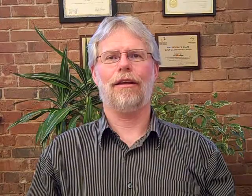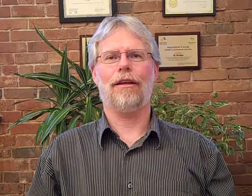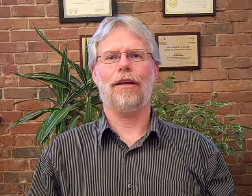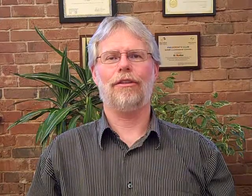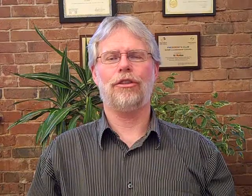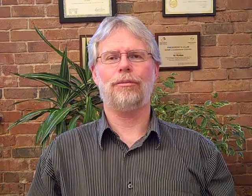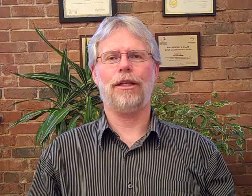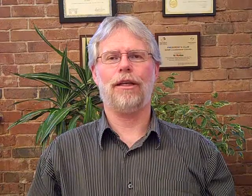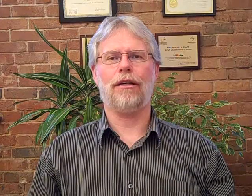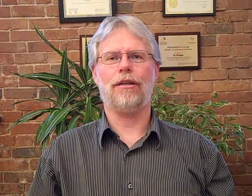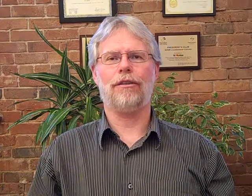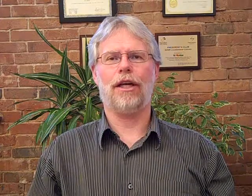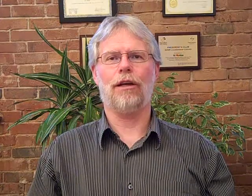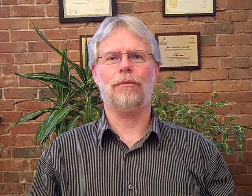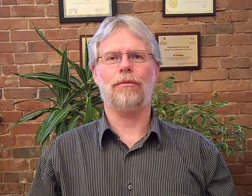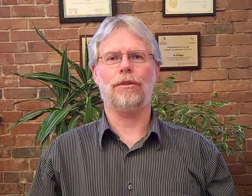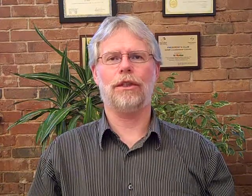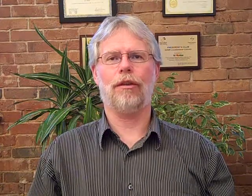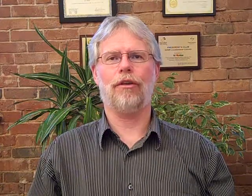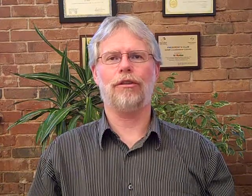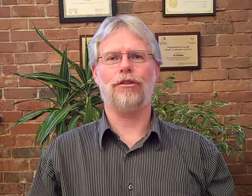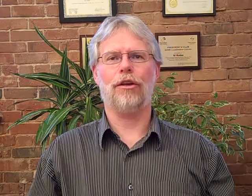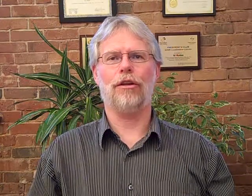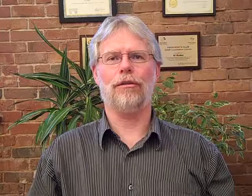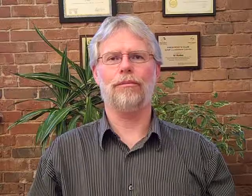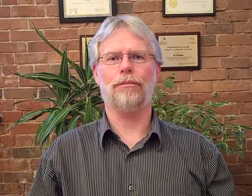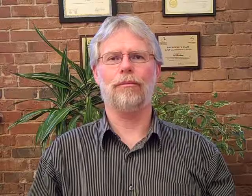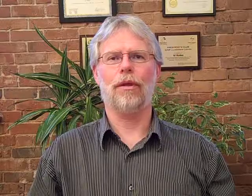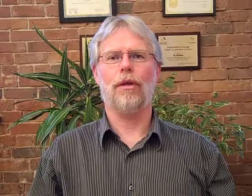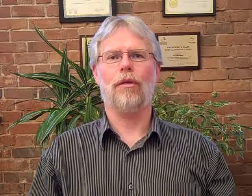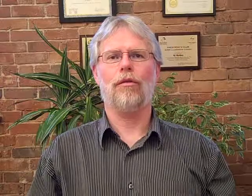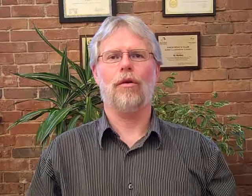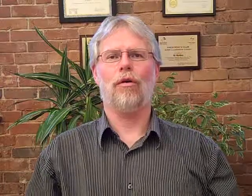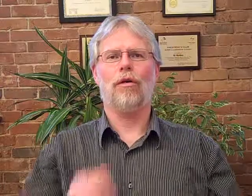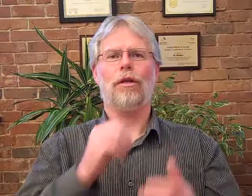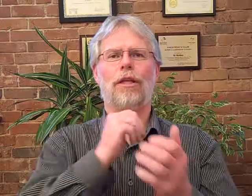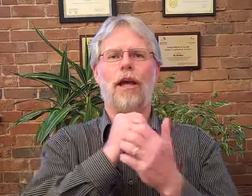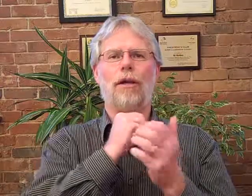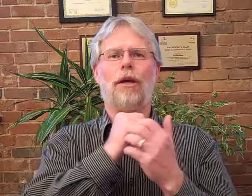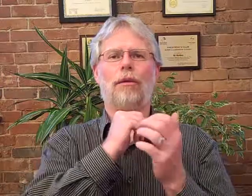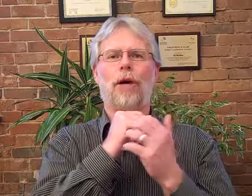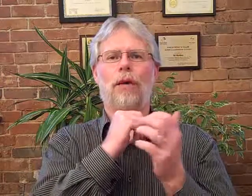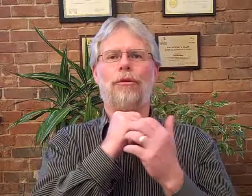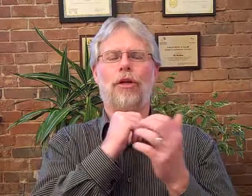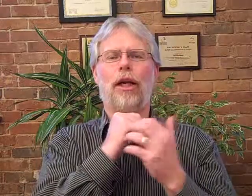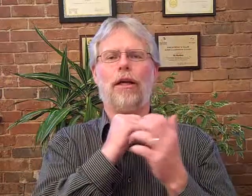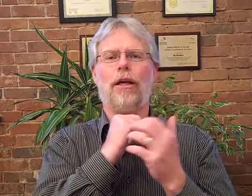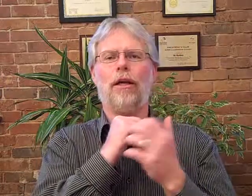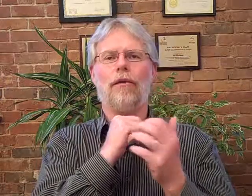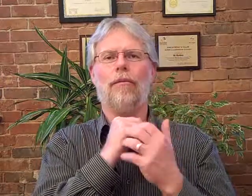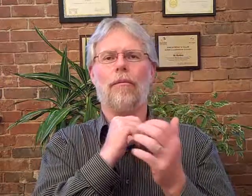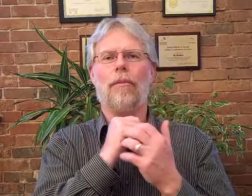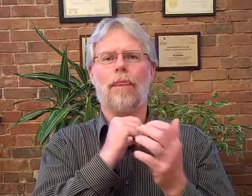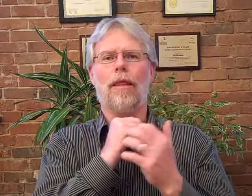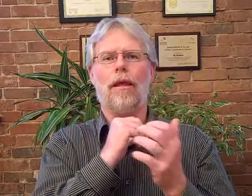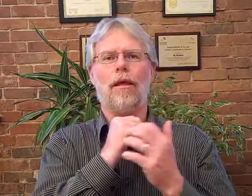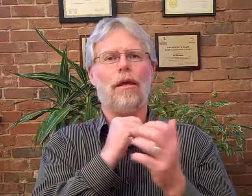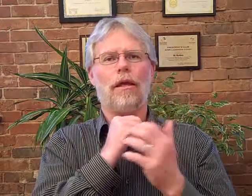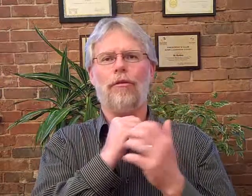it just may take a little time to get things started so tapping on the bottom of your hand again even